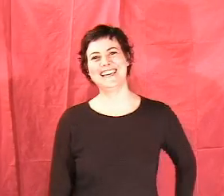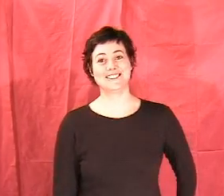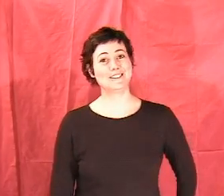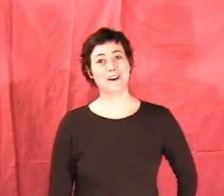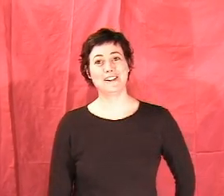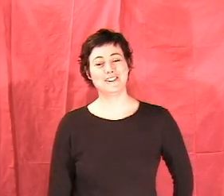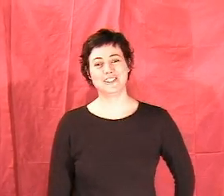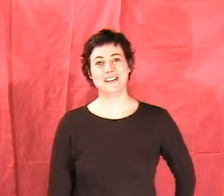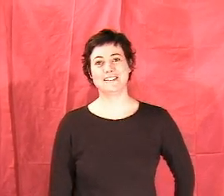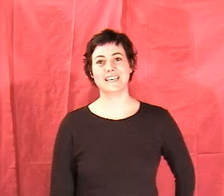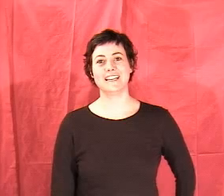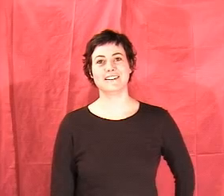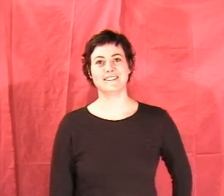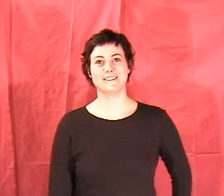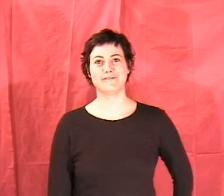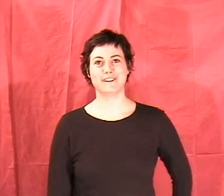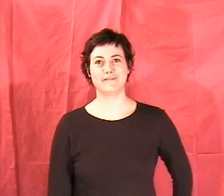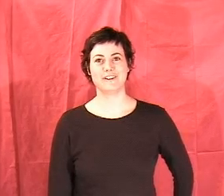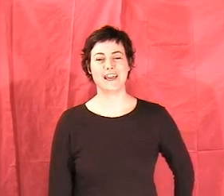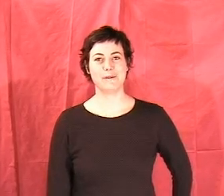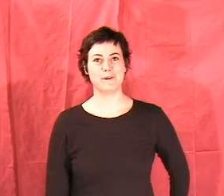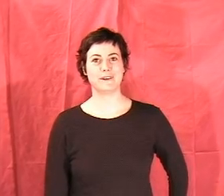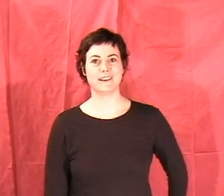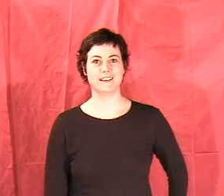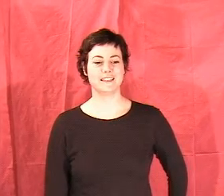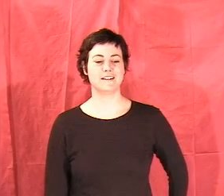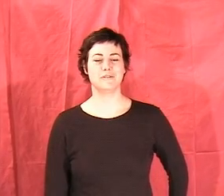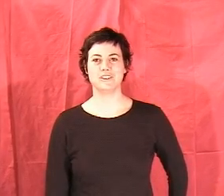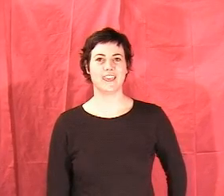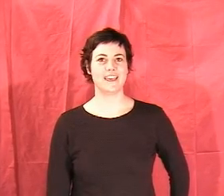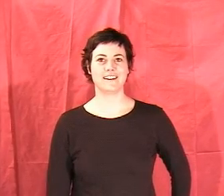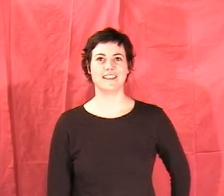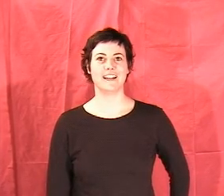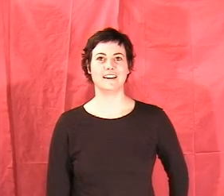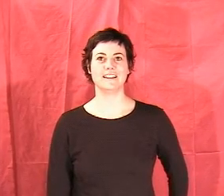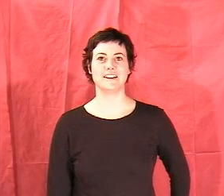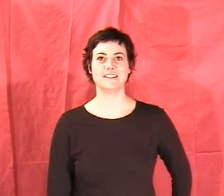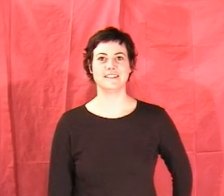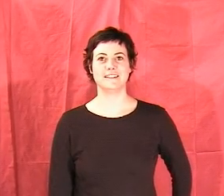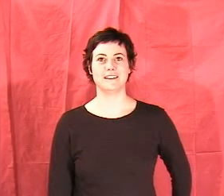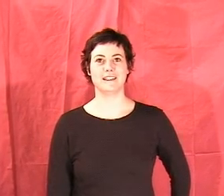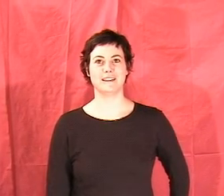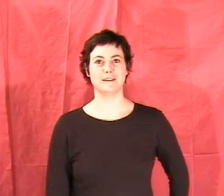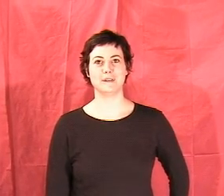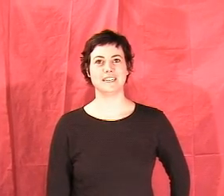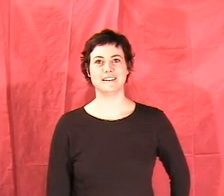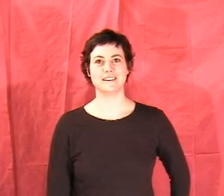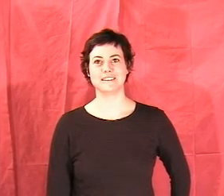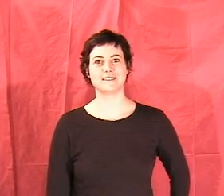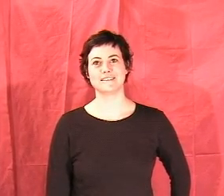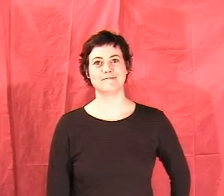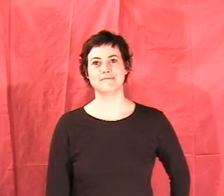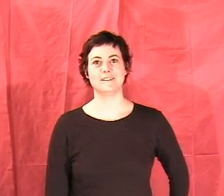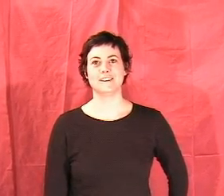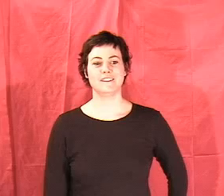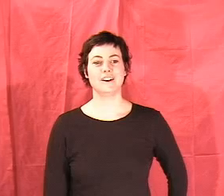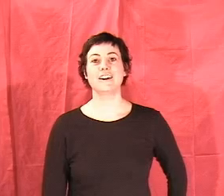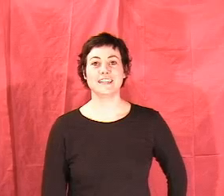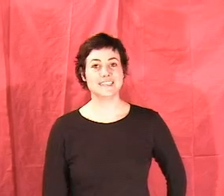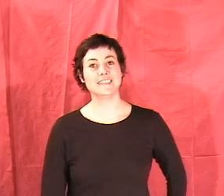Just follow your child's lead. If they're not happy with it, get done what you can and get out of there. I'd let them be done because they're not going to sit